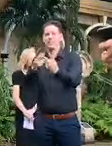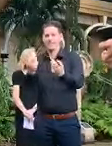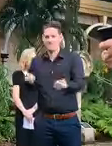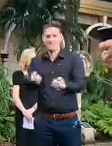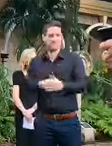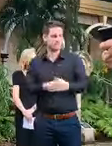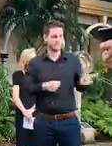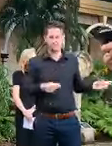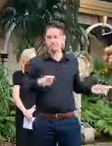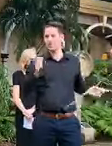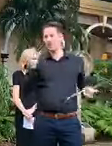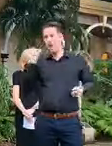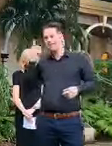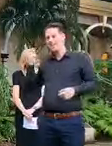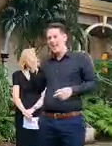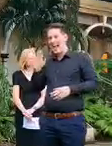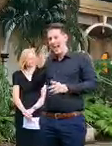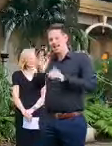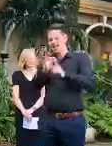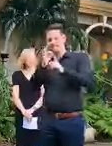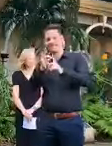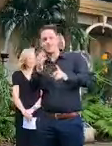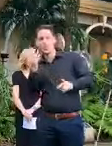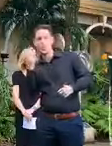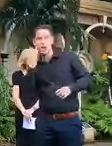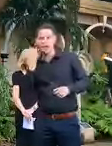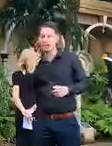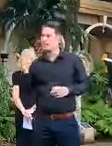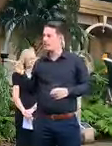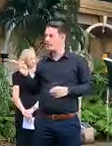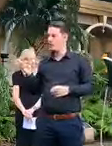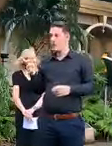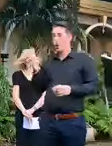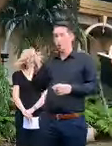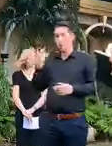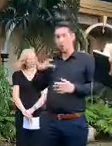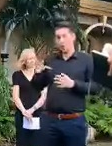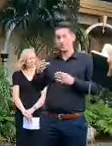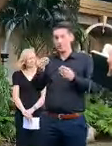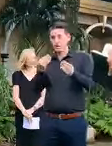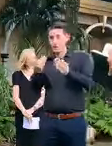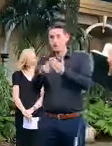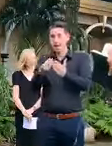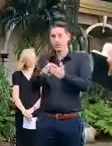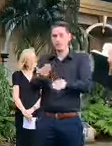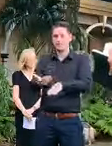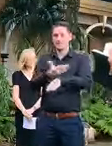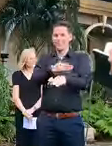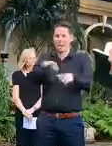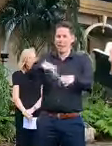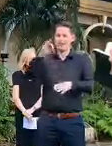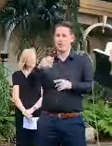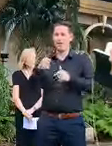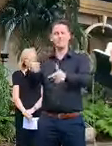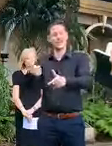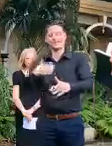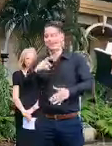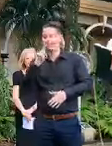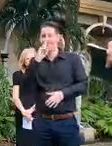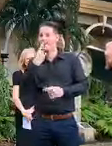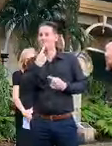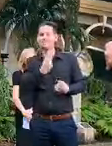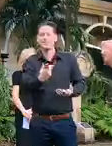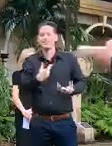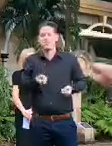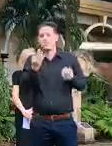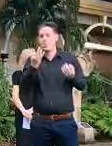can't say at the moment i'm sorry i i